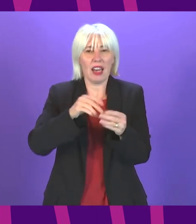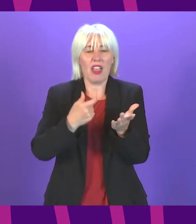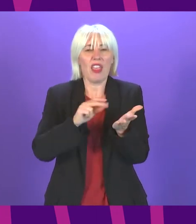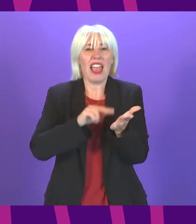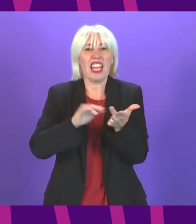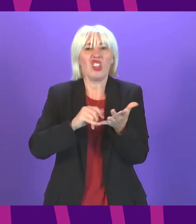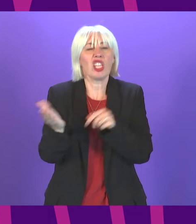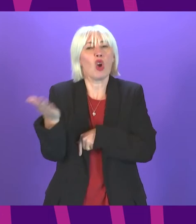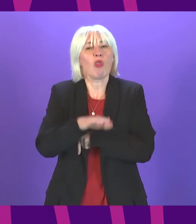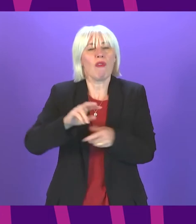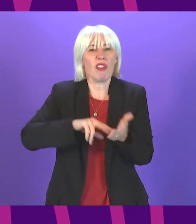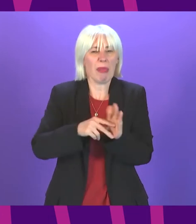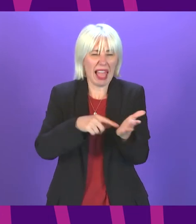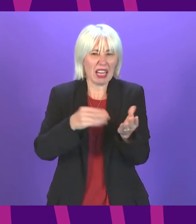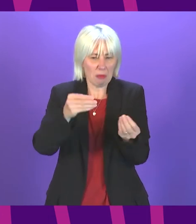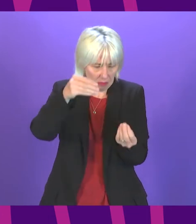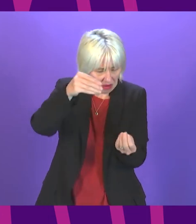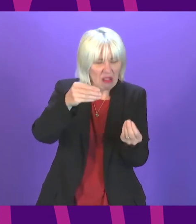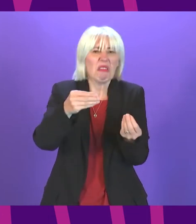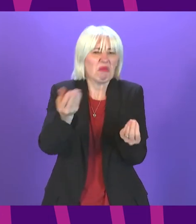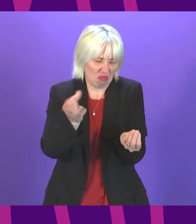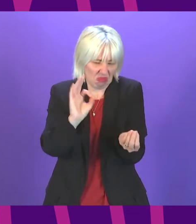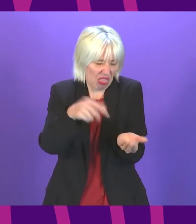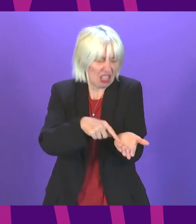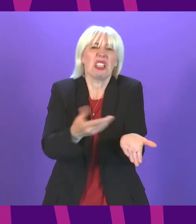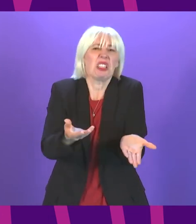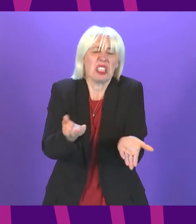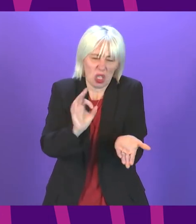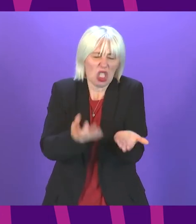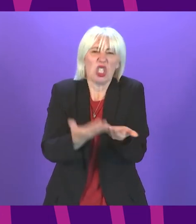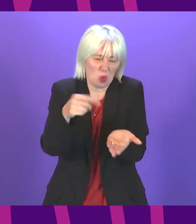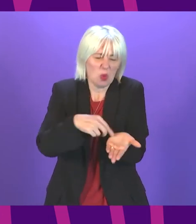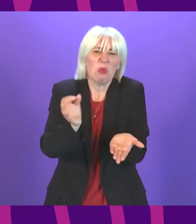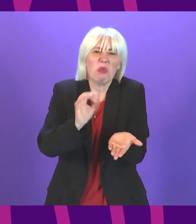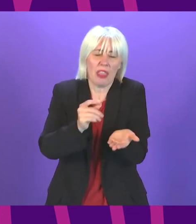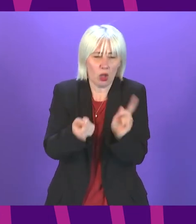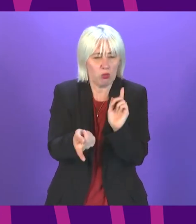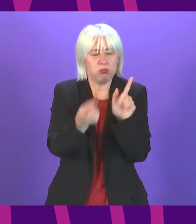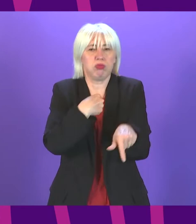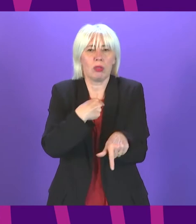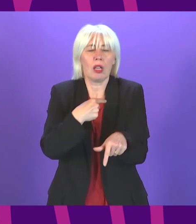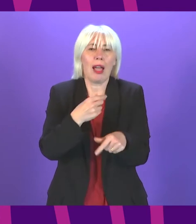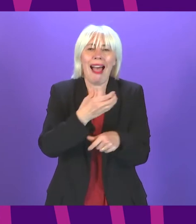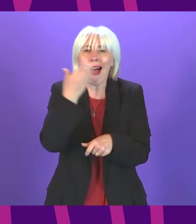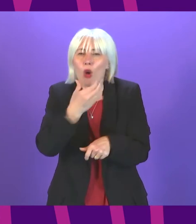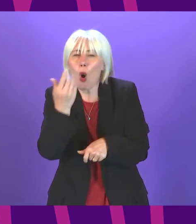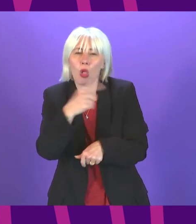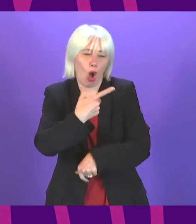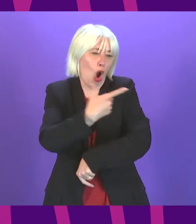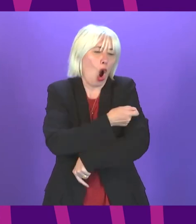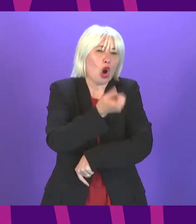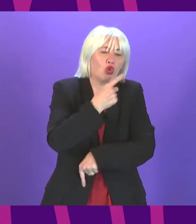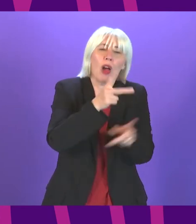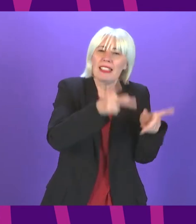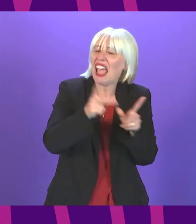yet again we have been found wanting with nothing new contained in the document to address alcohol and drug related deaths with